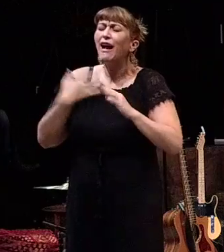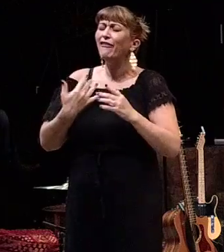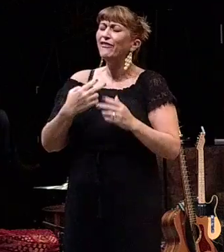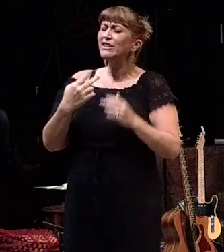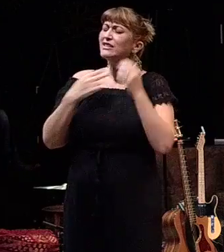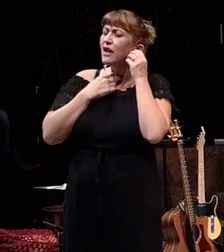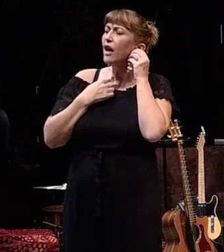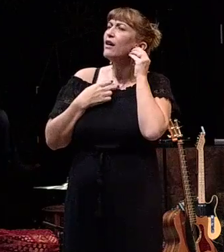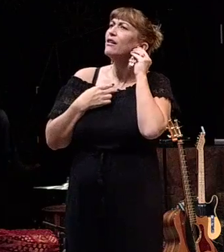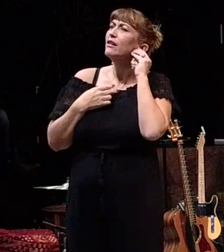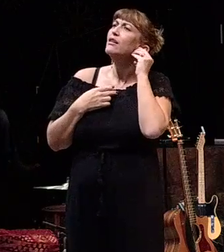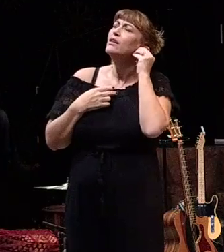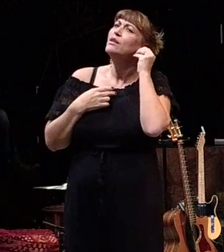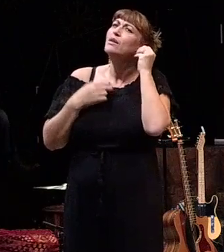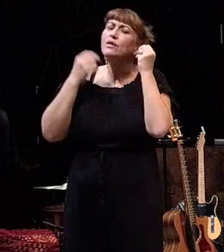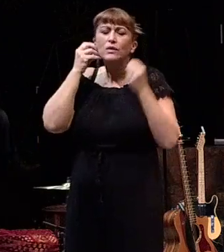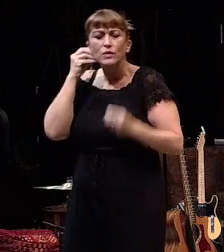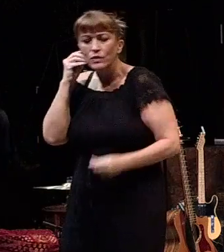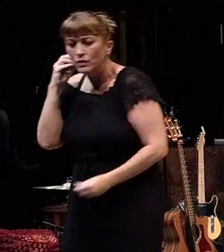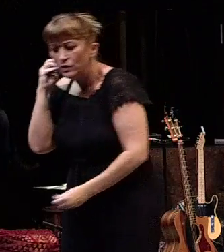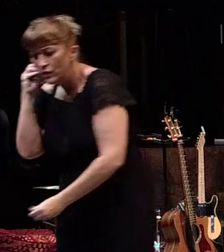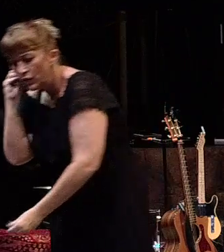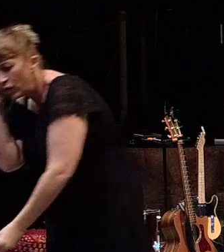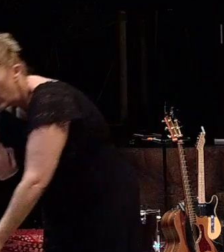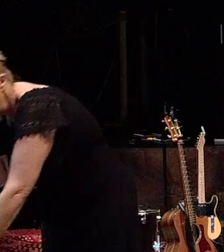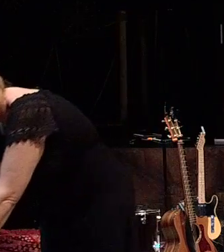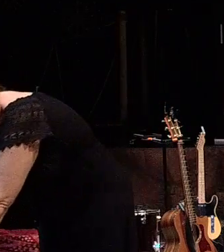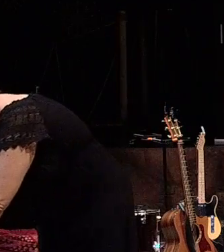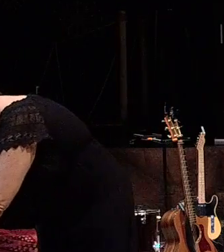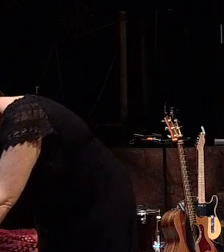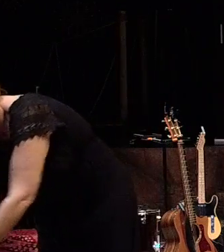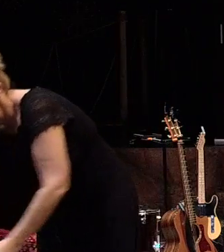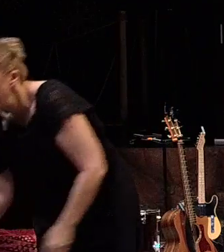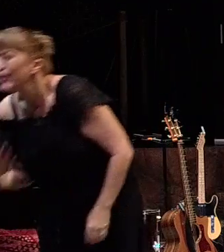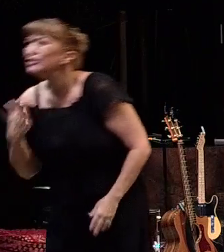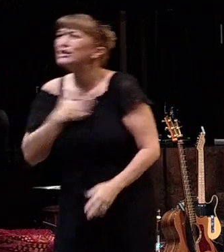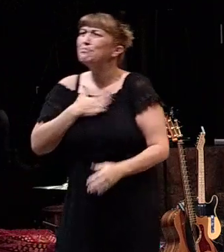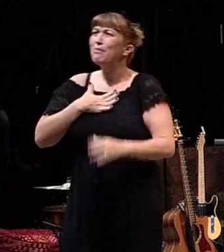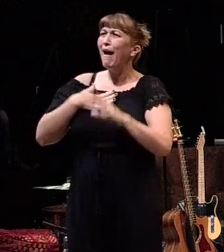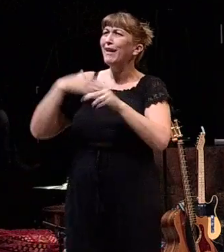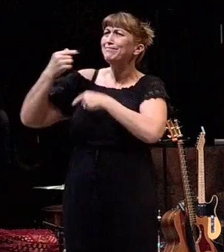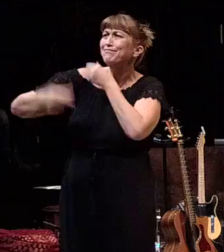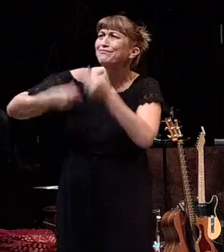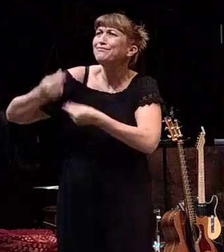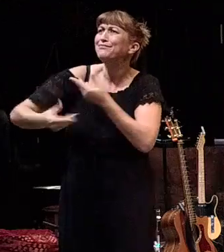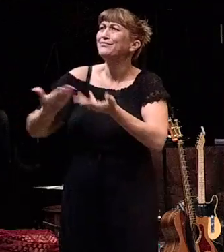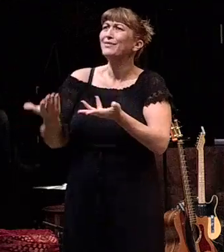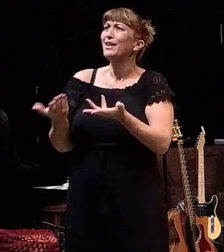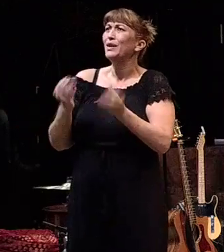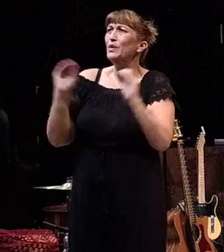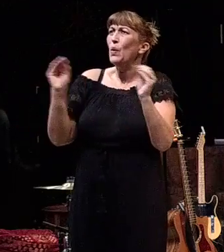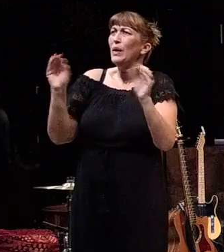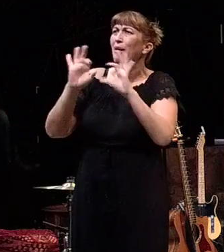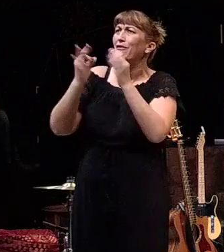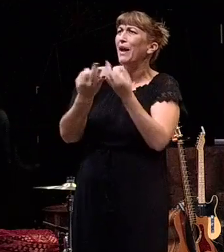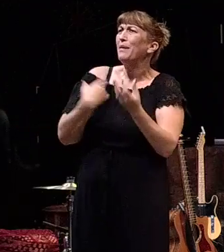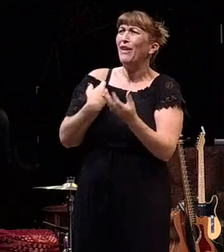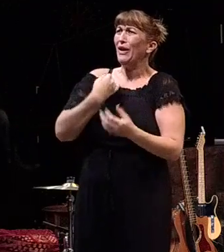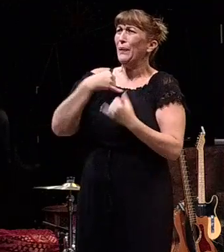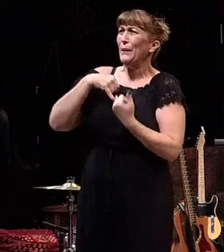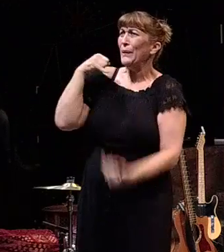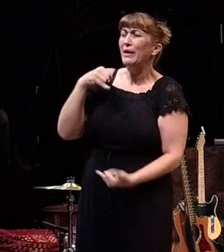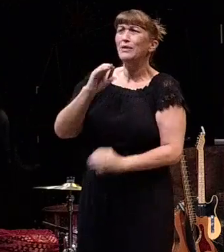stuck. I feel like, well, this is just who I am. These are the genes that I have. No one in my family is very